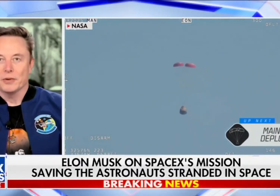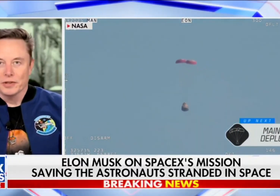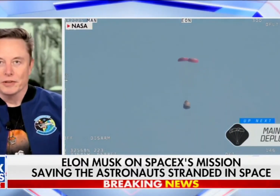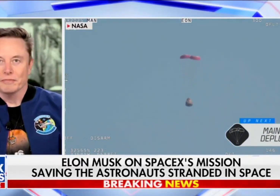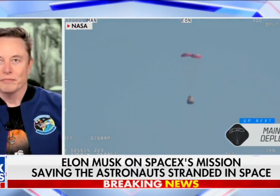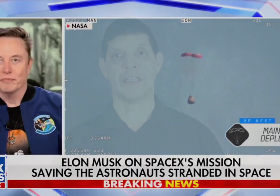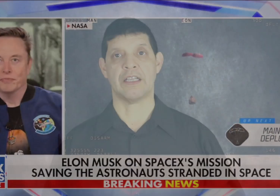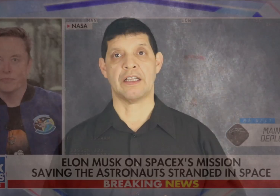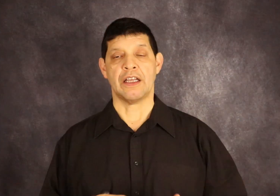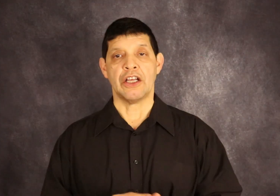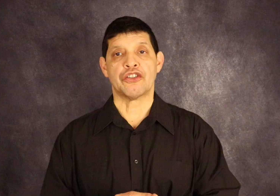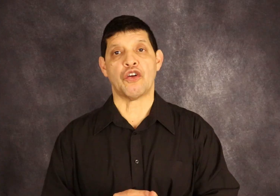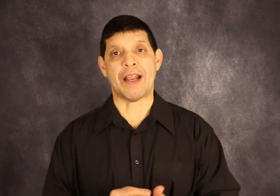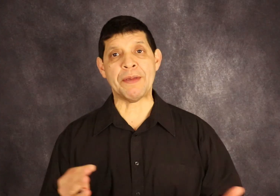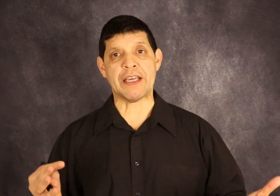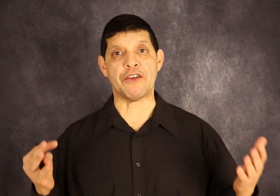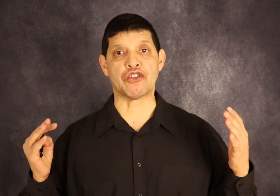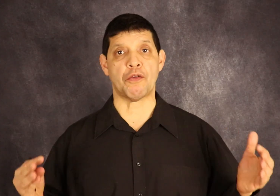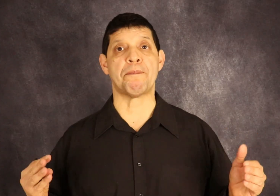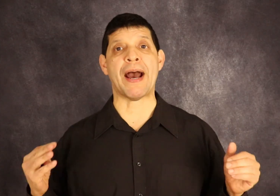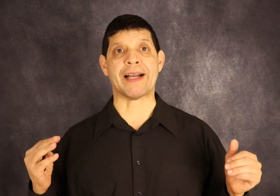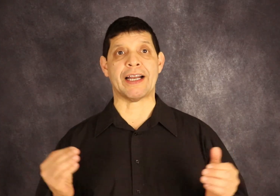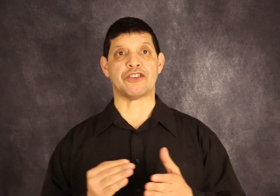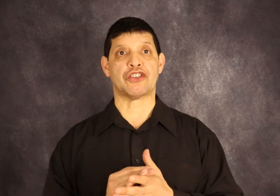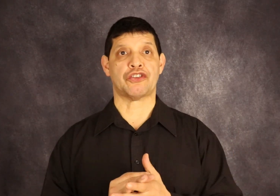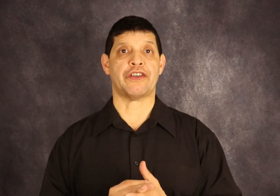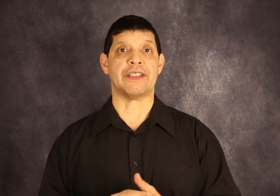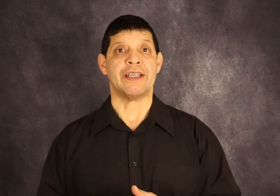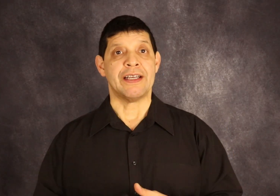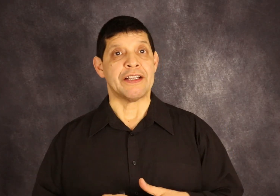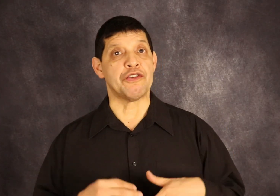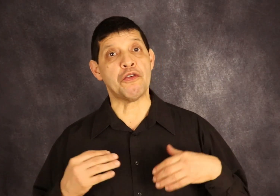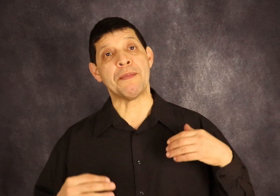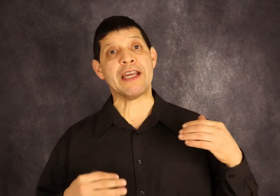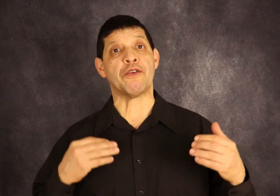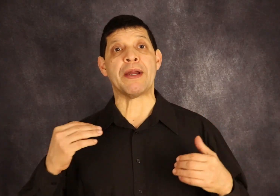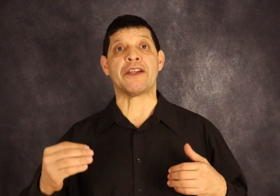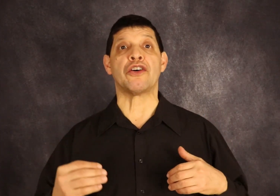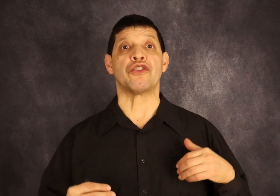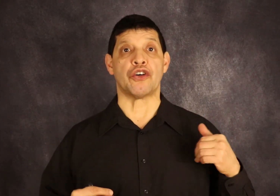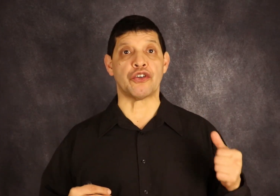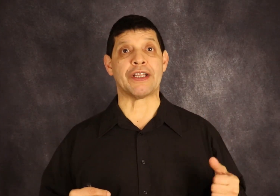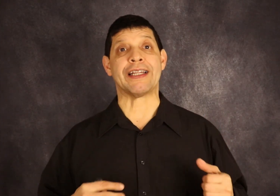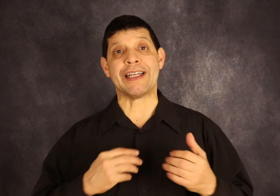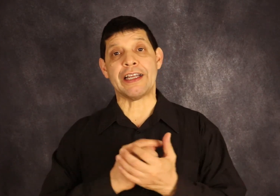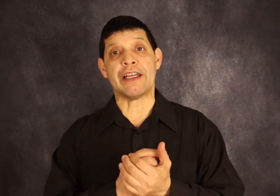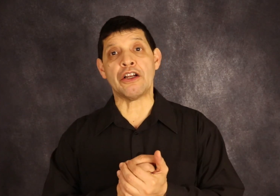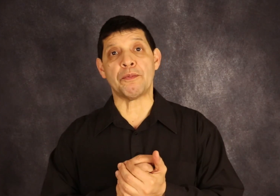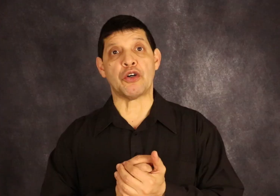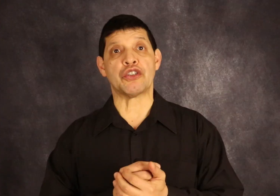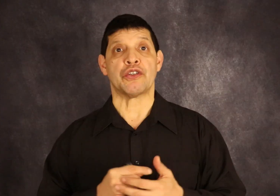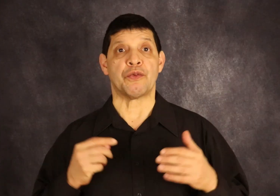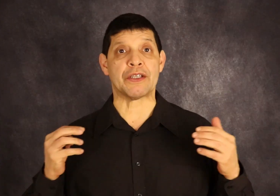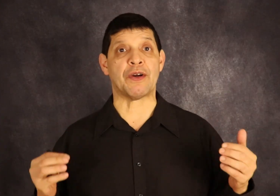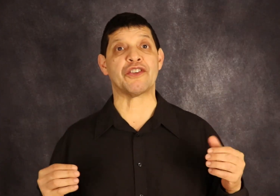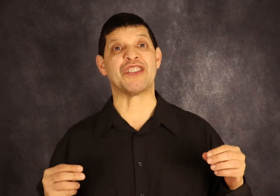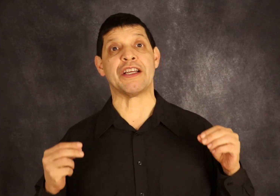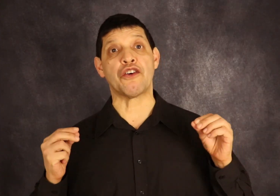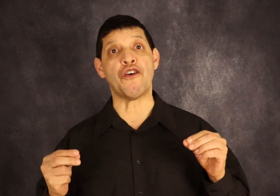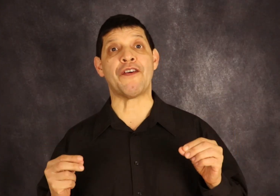their return. So let me give you some background story. You may or may not know that Elon Musk was one of the co